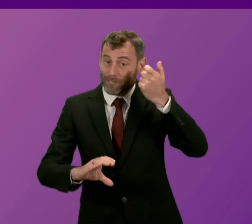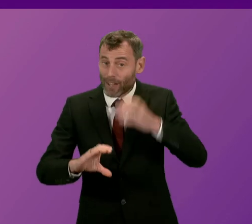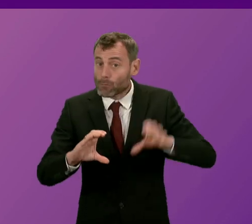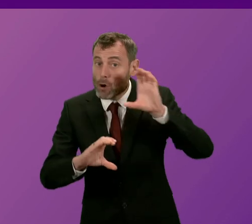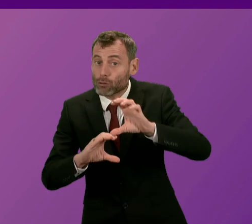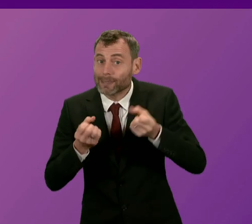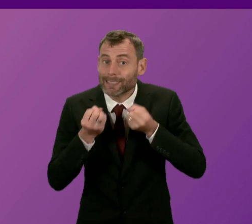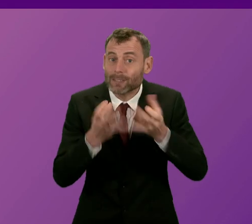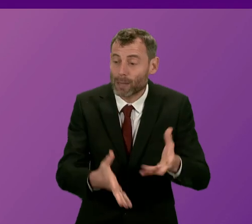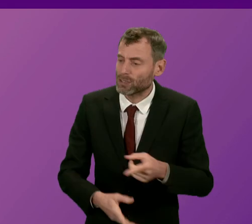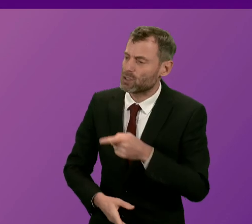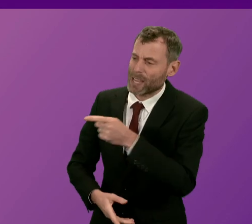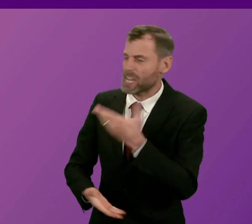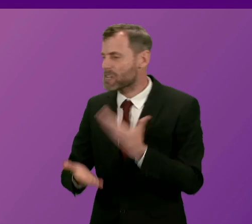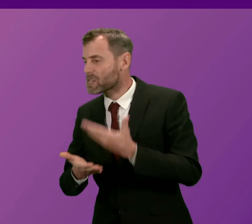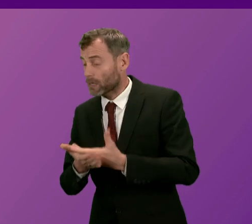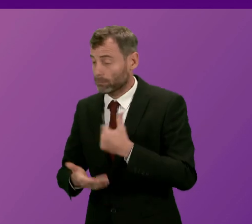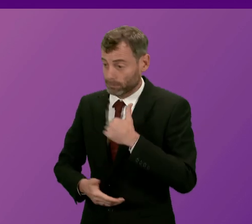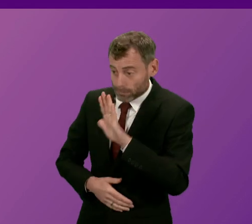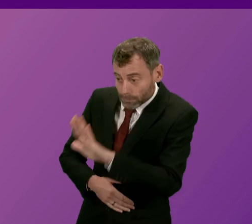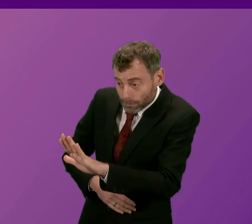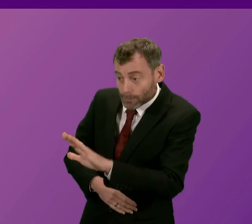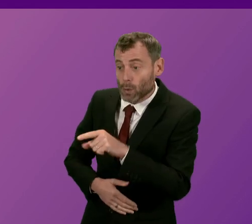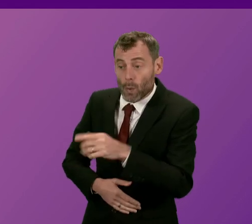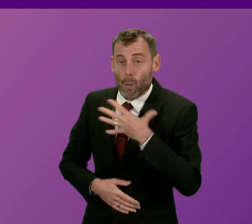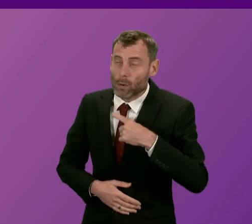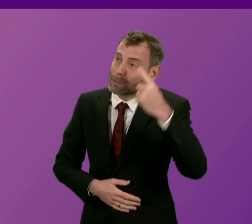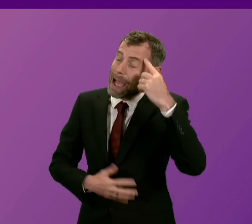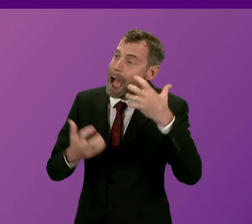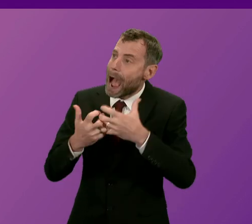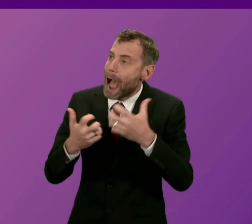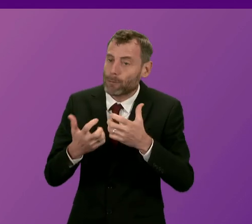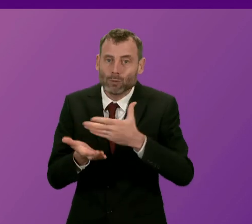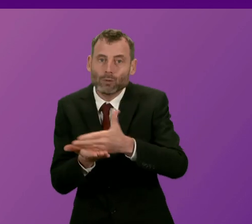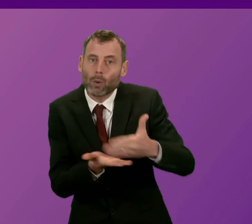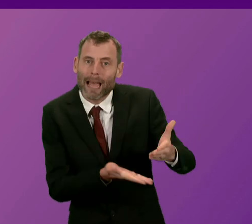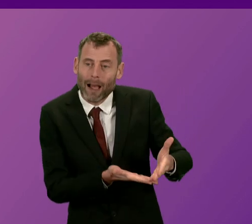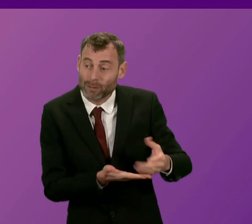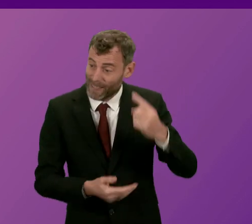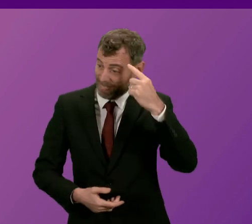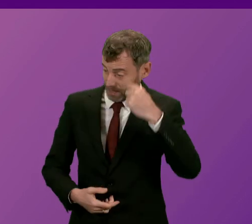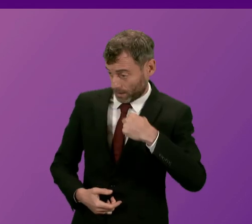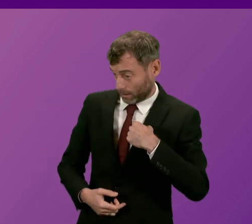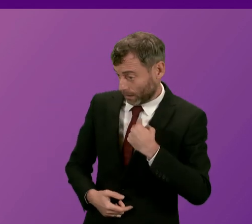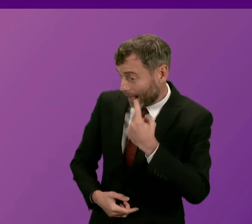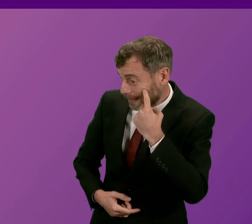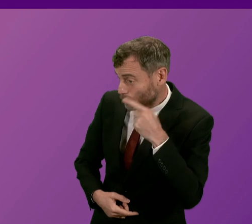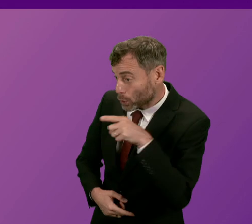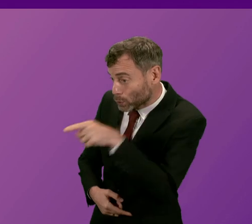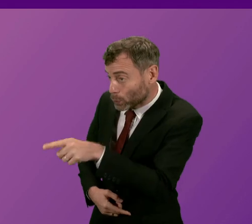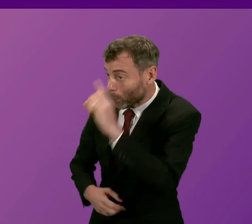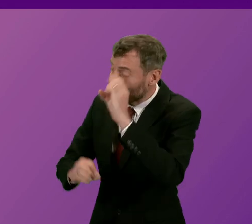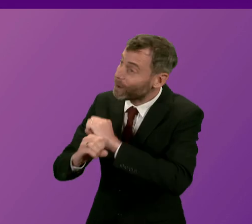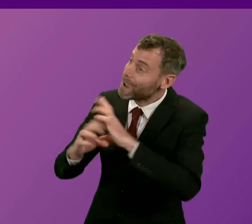if Mr Finlay wants a lesson in reality, I will tell him that I will not follow the discredited and failed